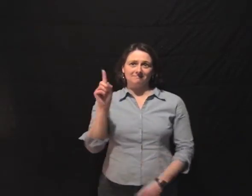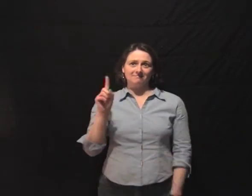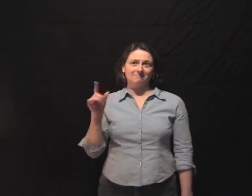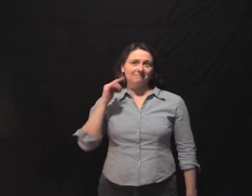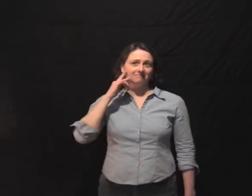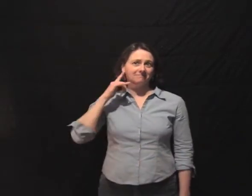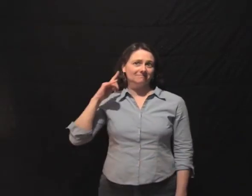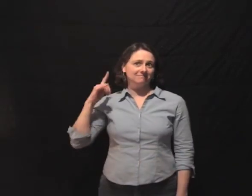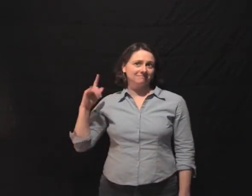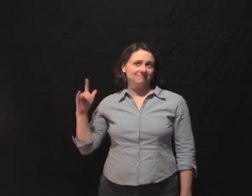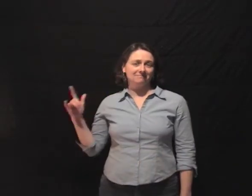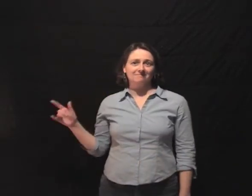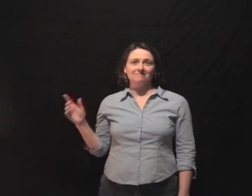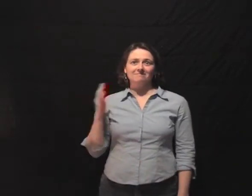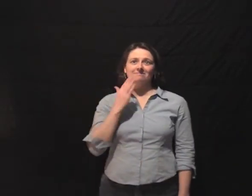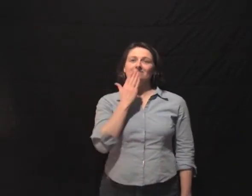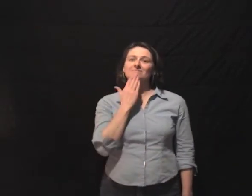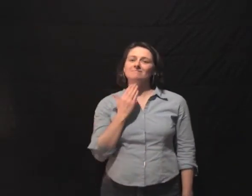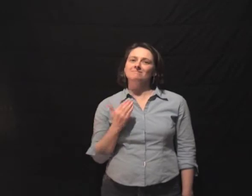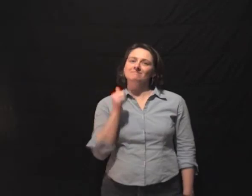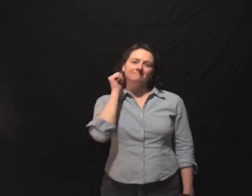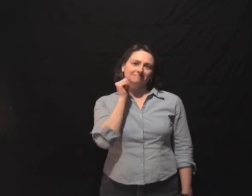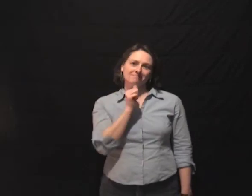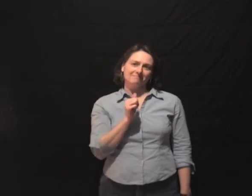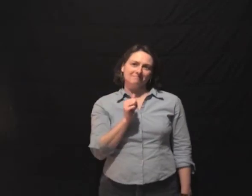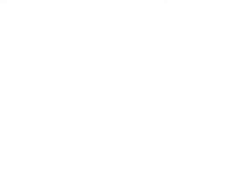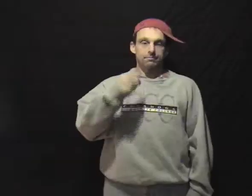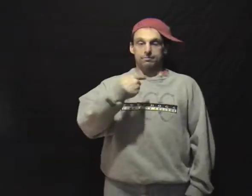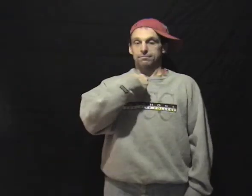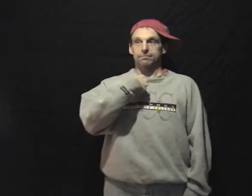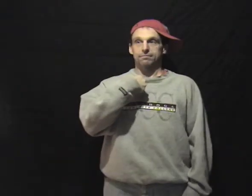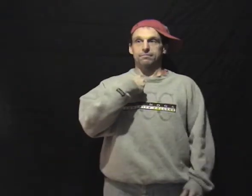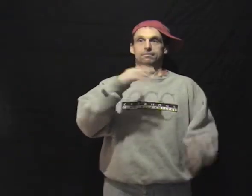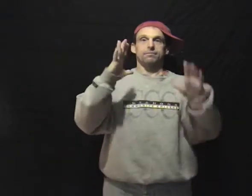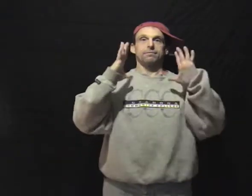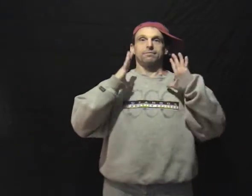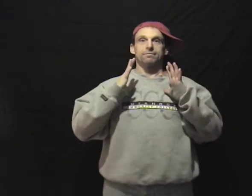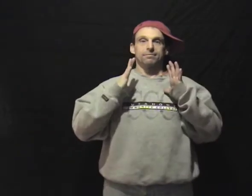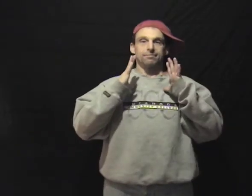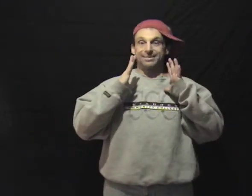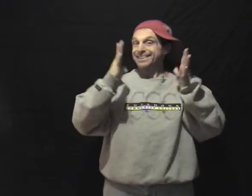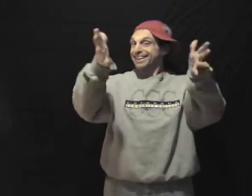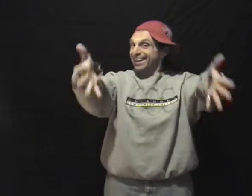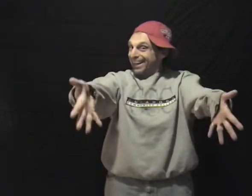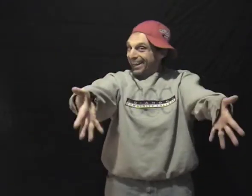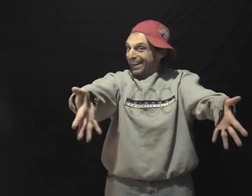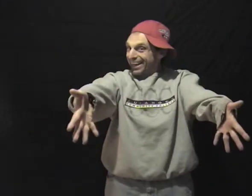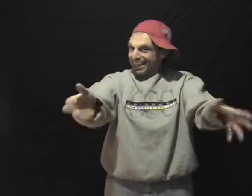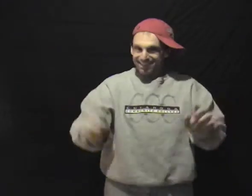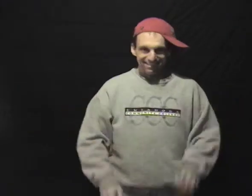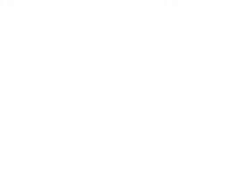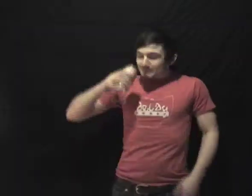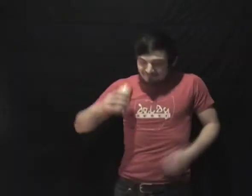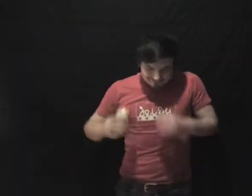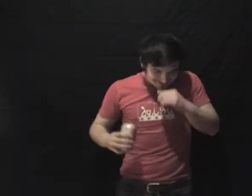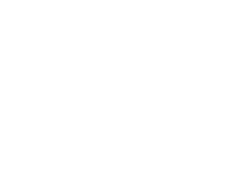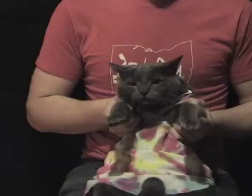California Bay And I'll be fine Cause